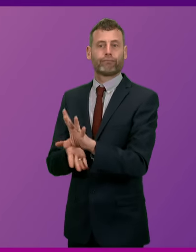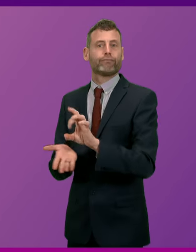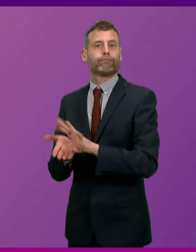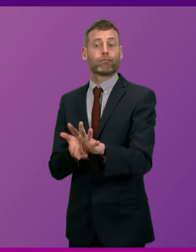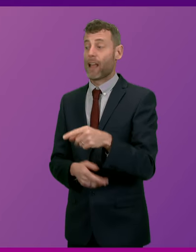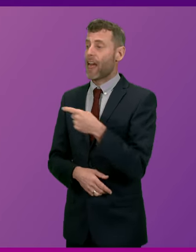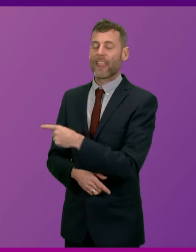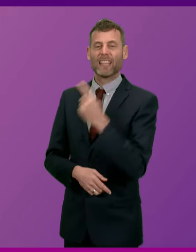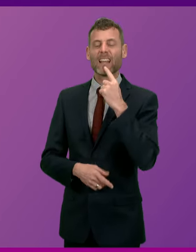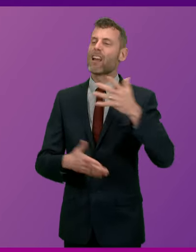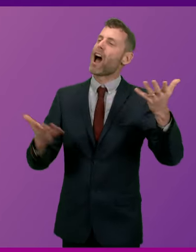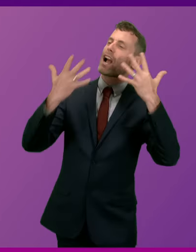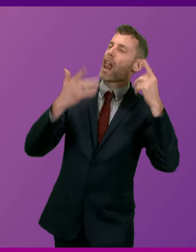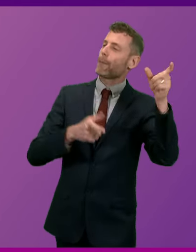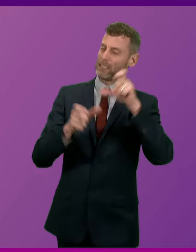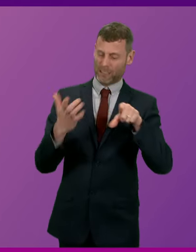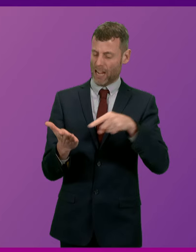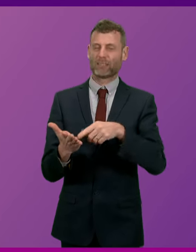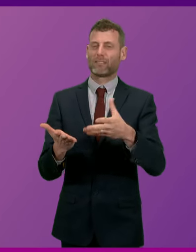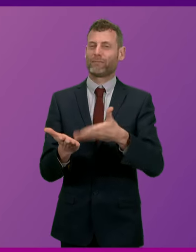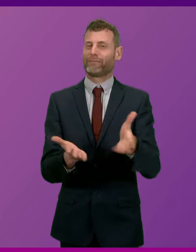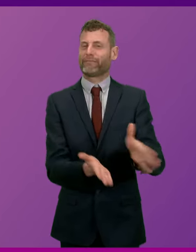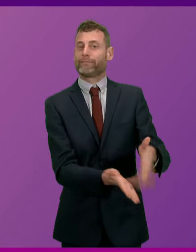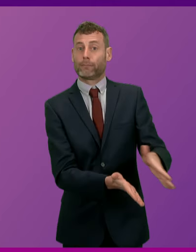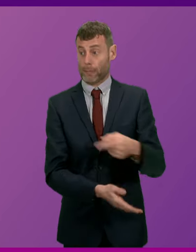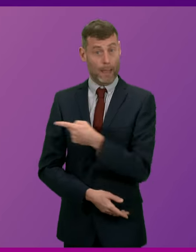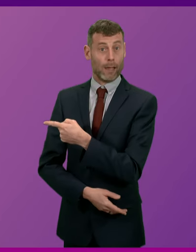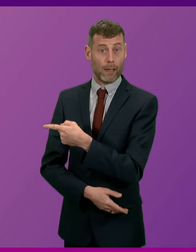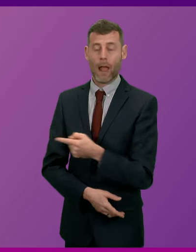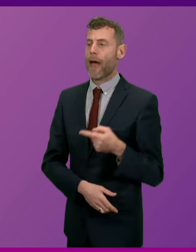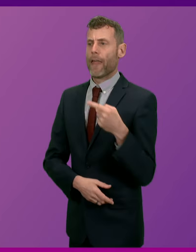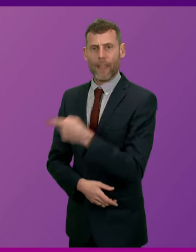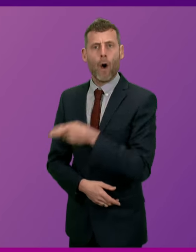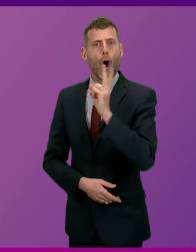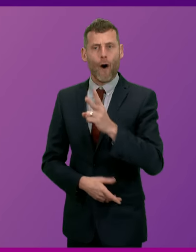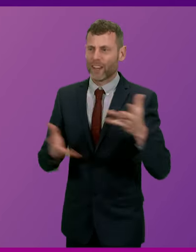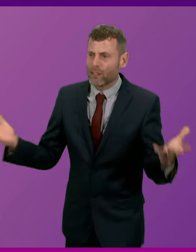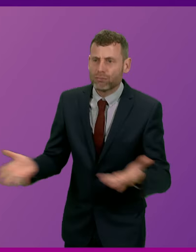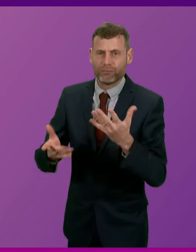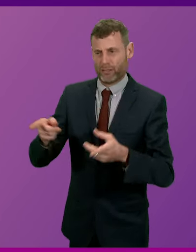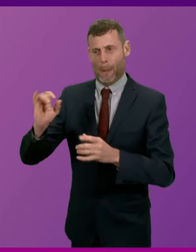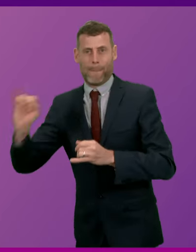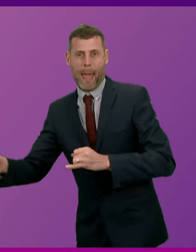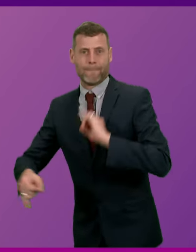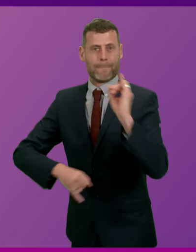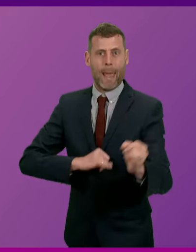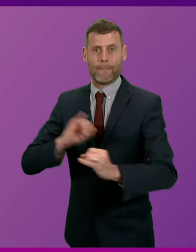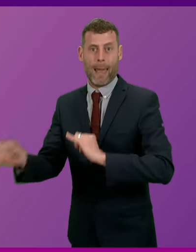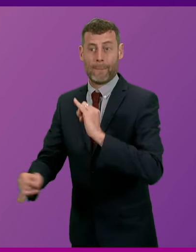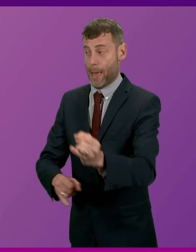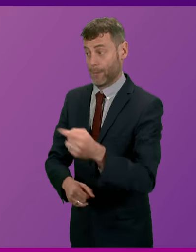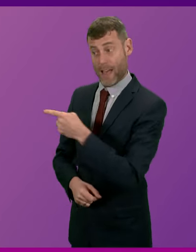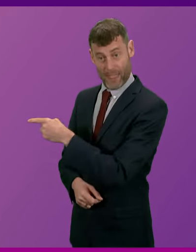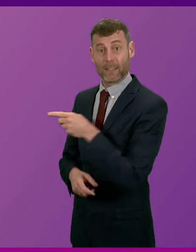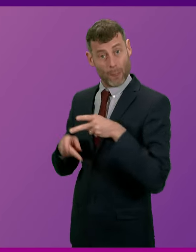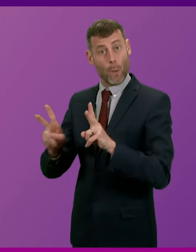climate science. They are a party that has inflamed community tensions. In terms of the Butte House Agreement,